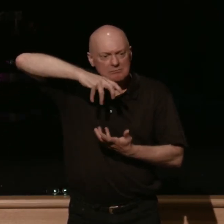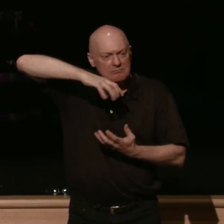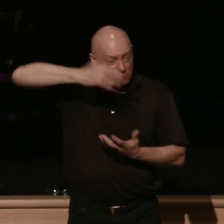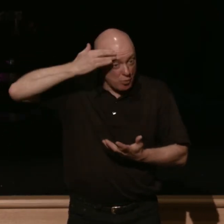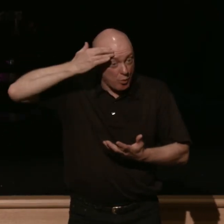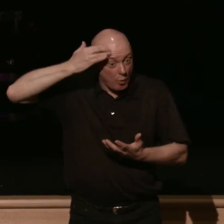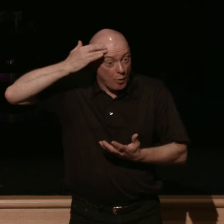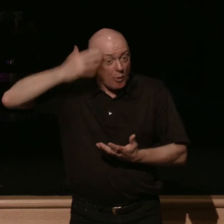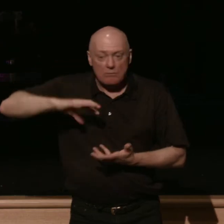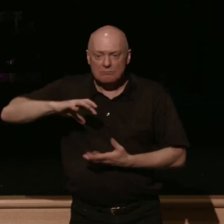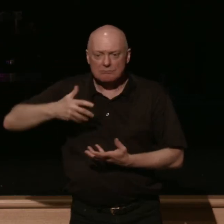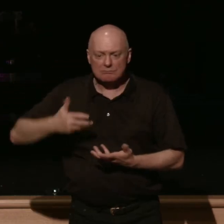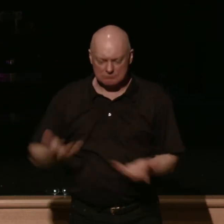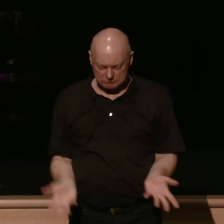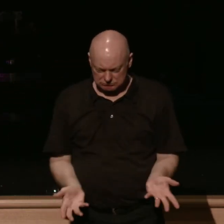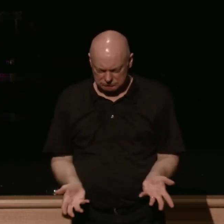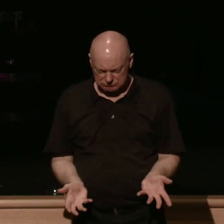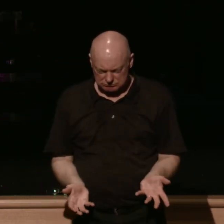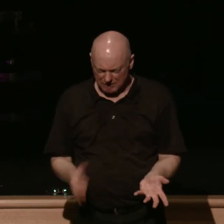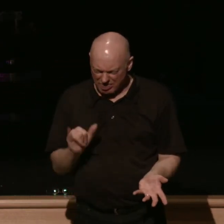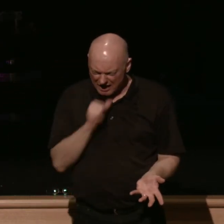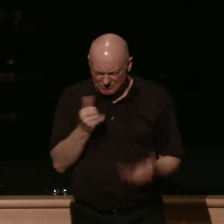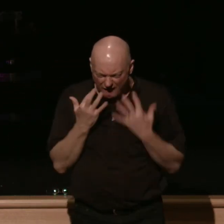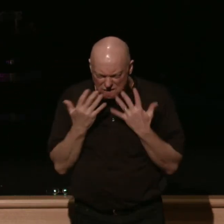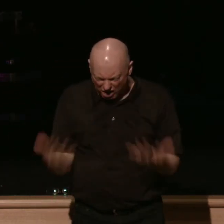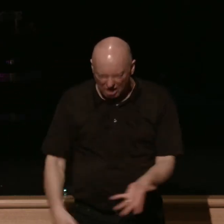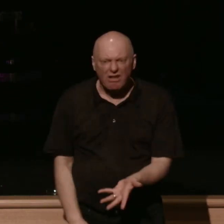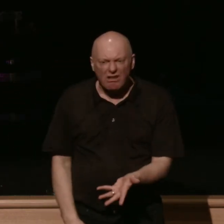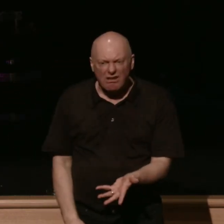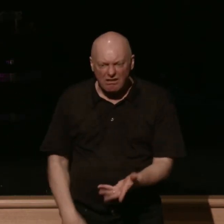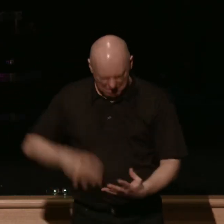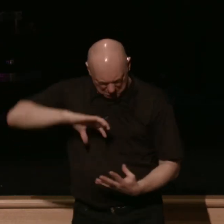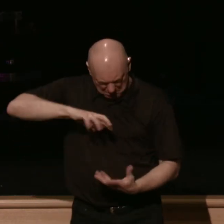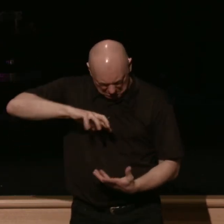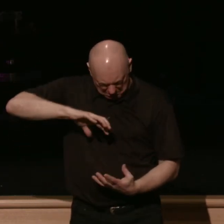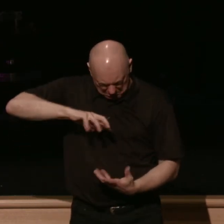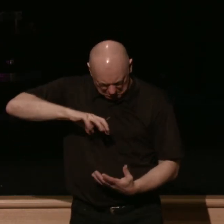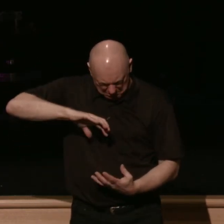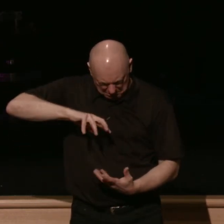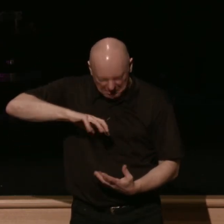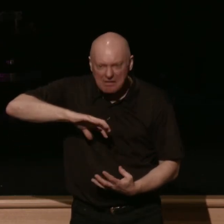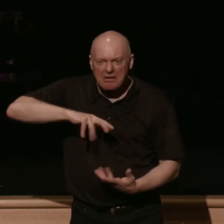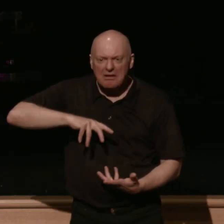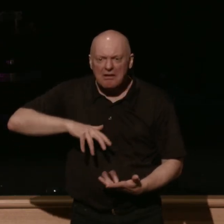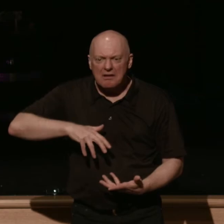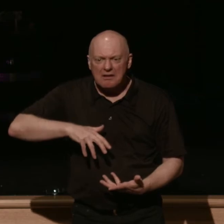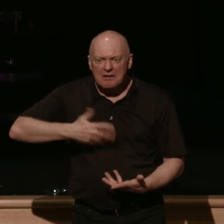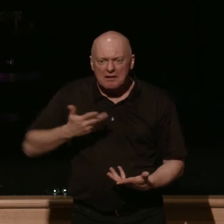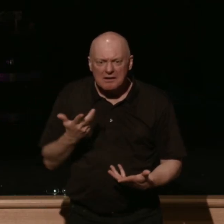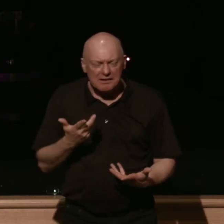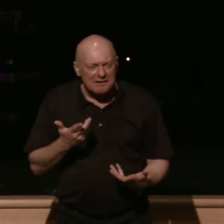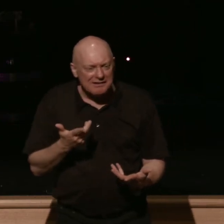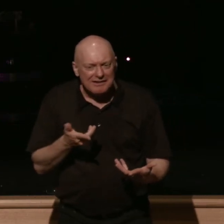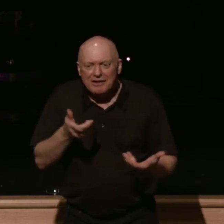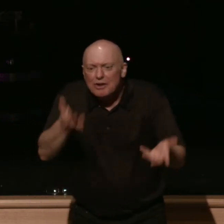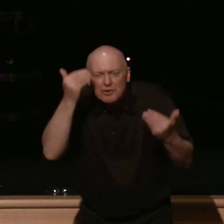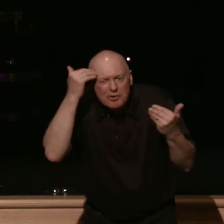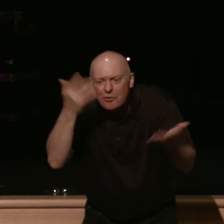that doesn't sound like a friendly part an agitator you know what an agitator does you can't know what it does because you can't lift the lid because it